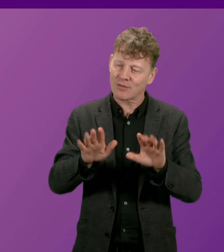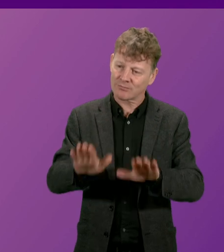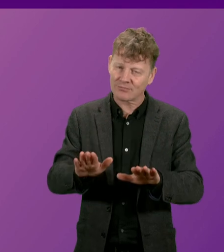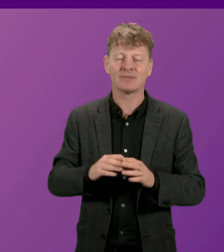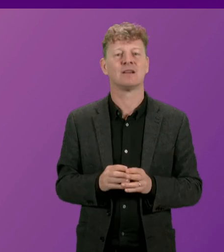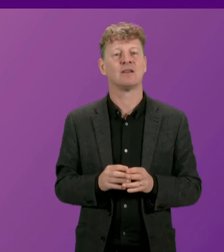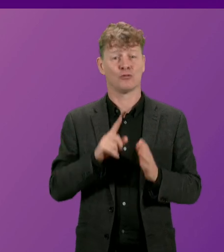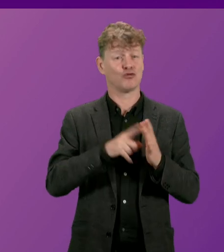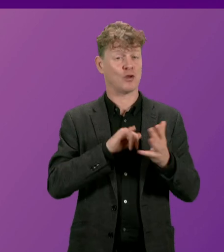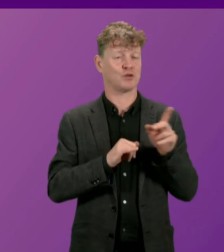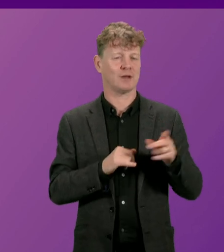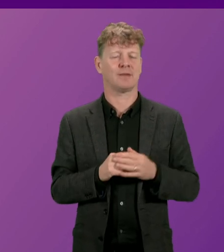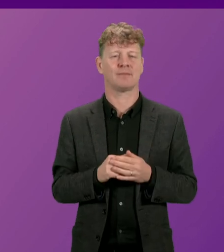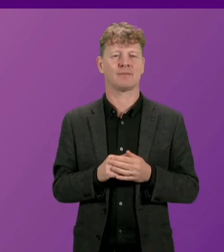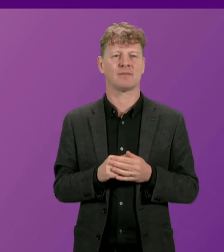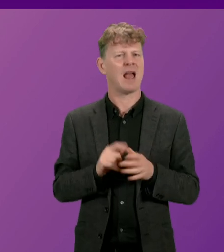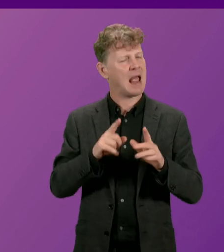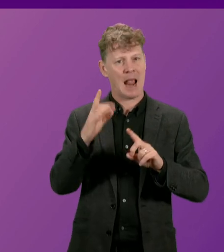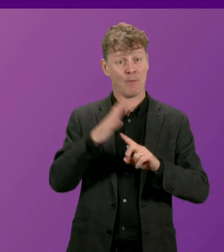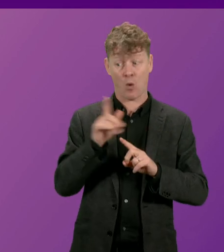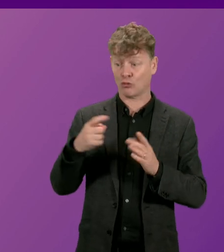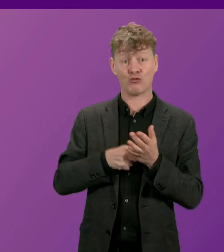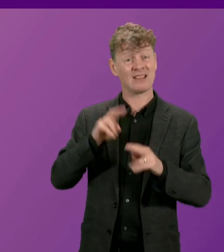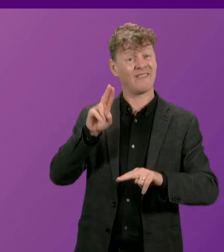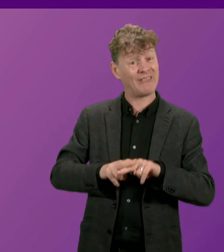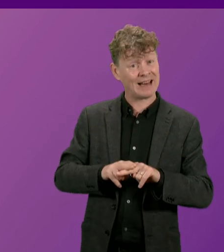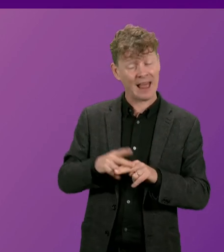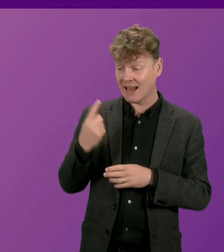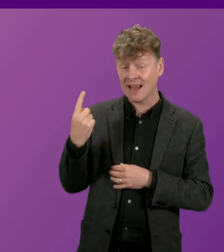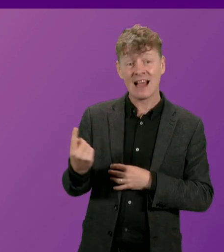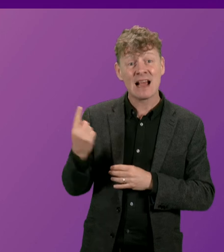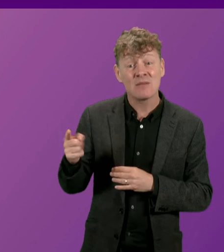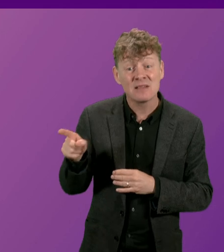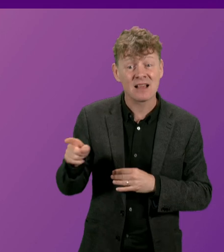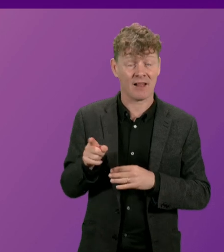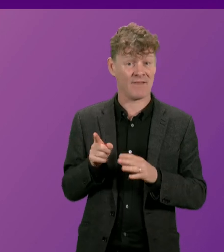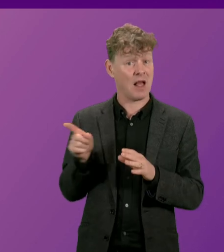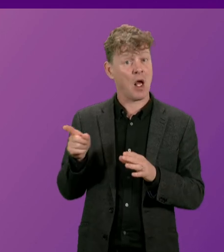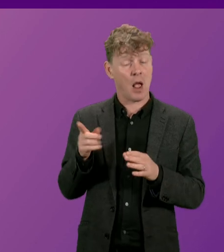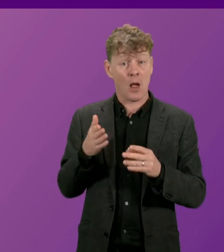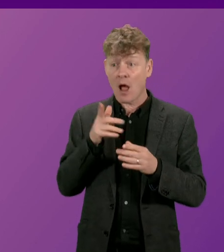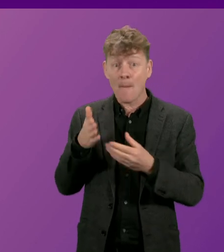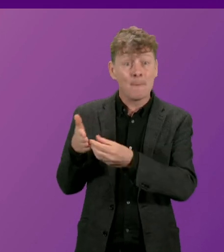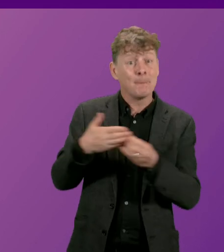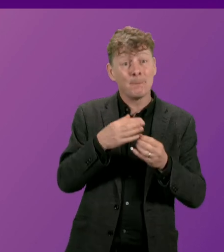It's so important that Mr. Finlay does not do anything that might potentially mislead Parliament.